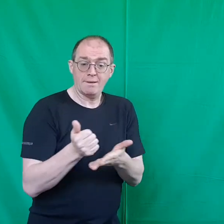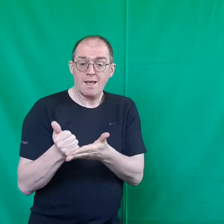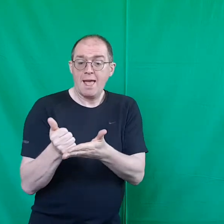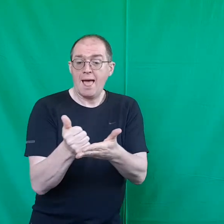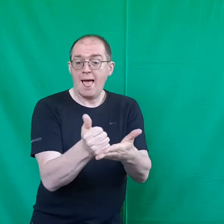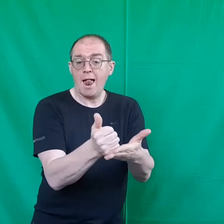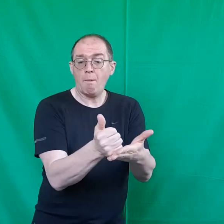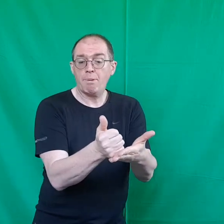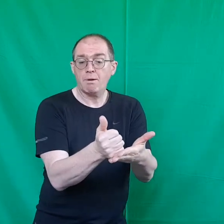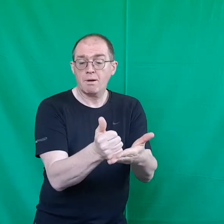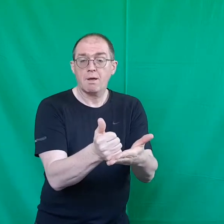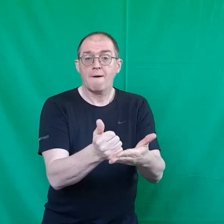help